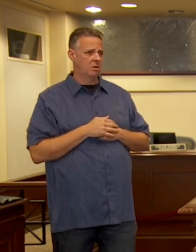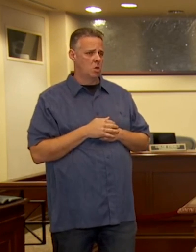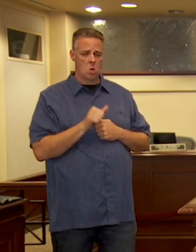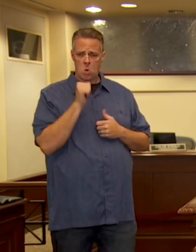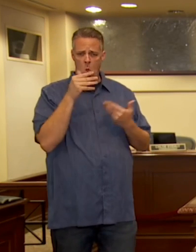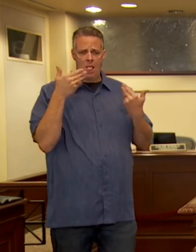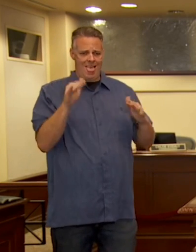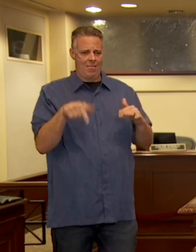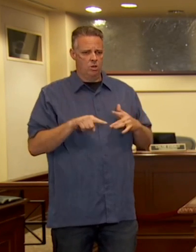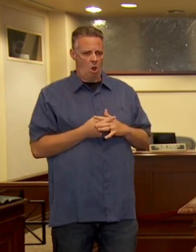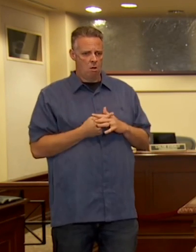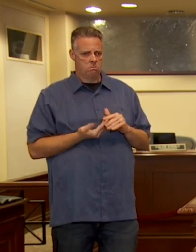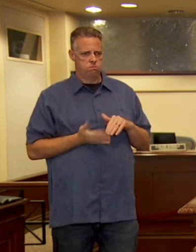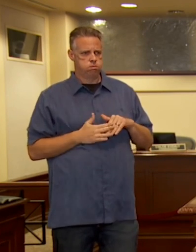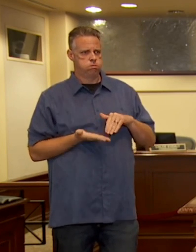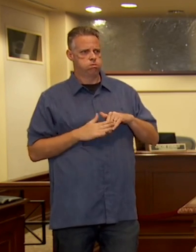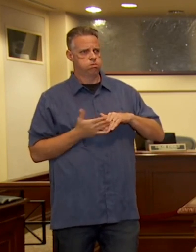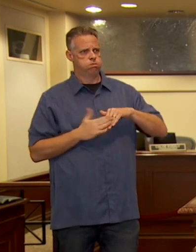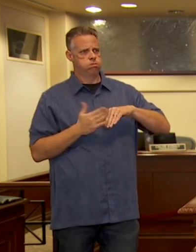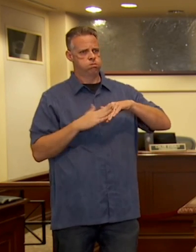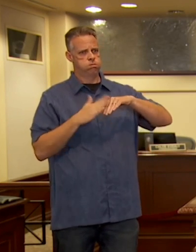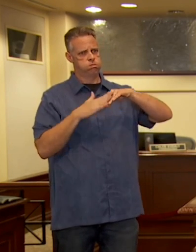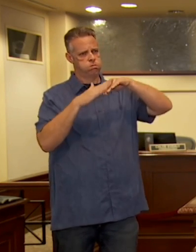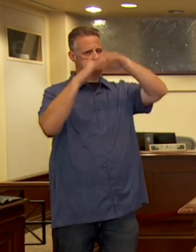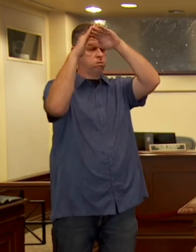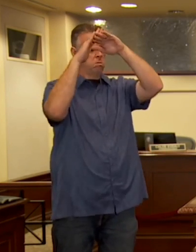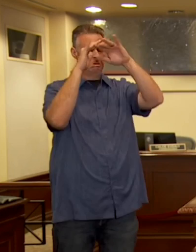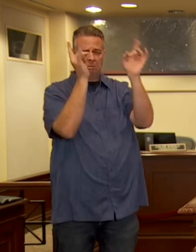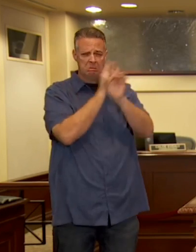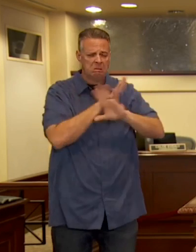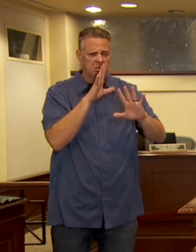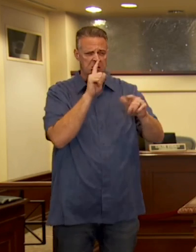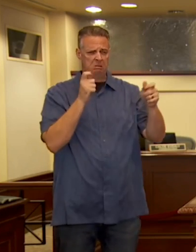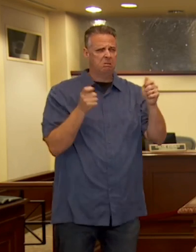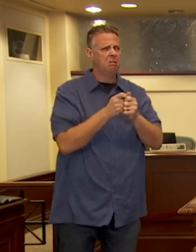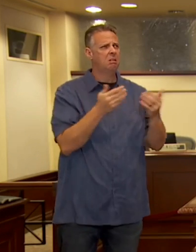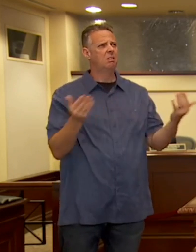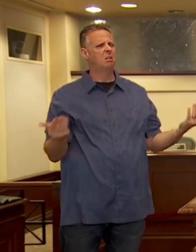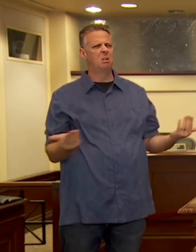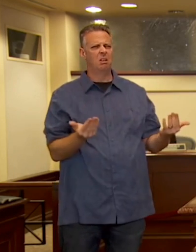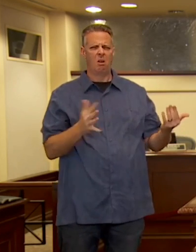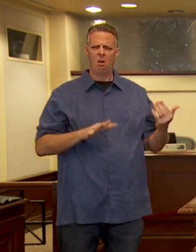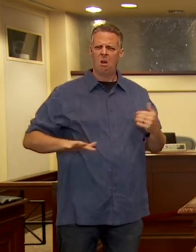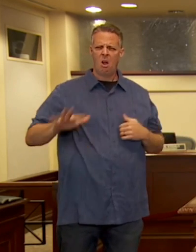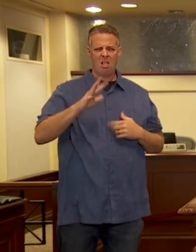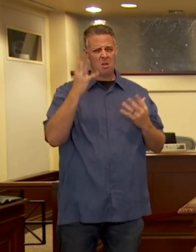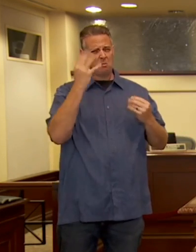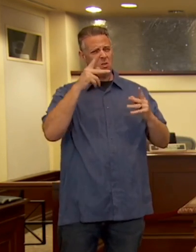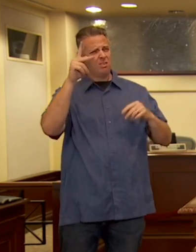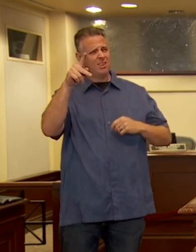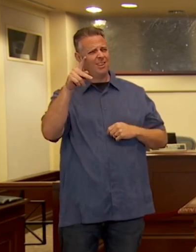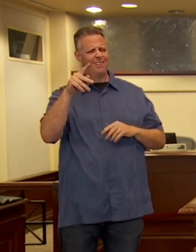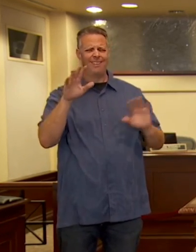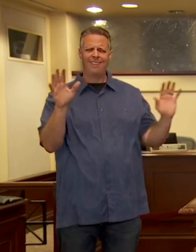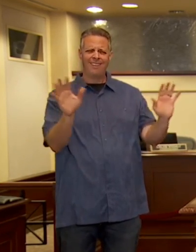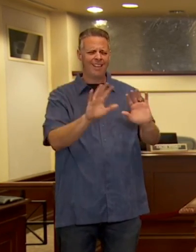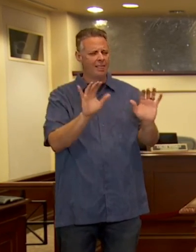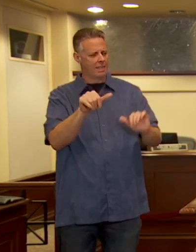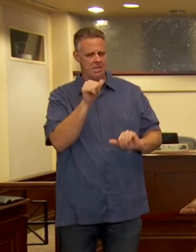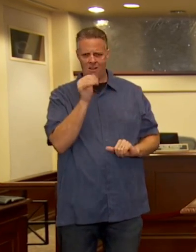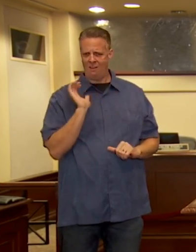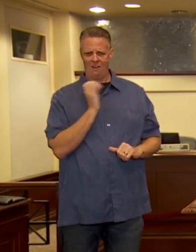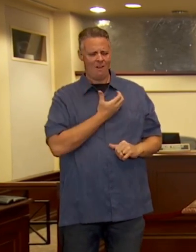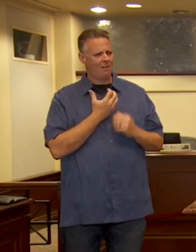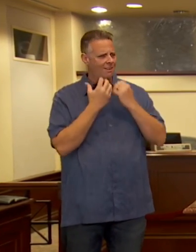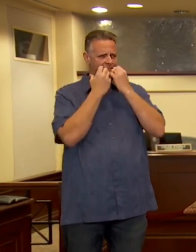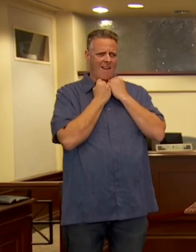be the spark that sets off an acceleration of hostilities in our beautiful city. Those are not our values. What